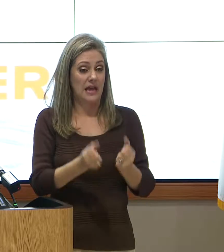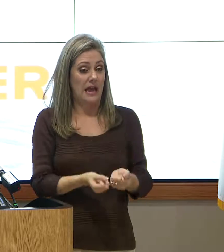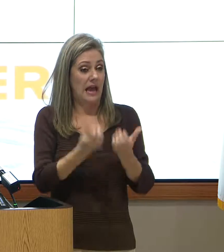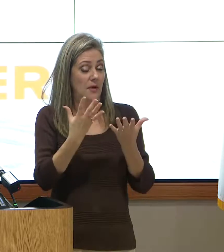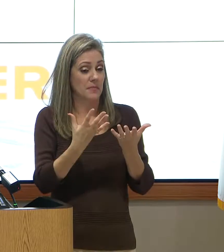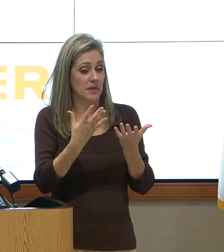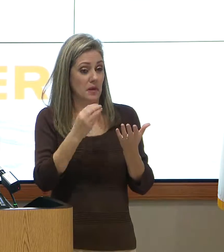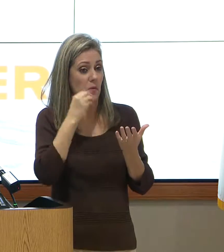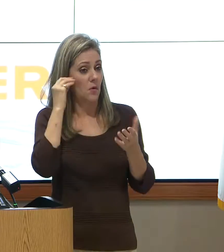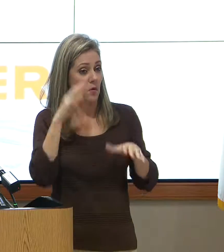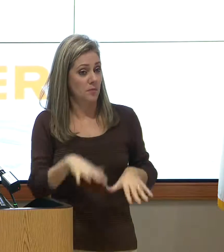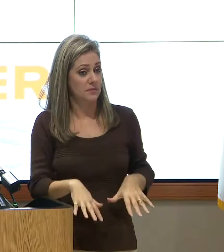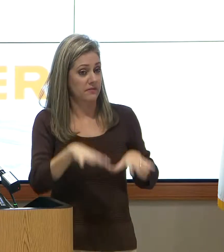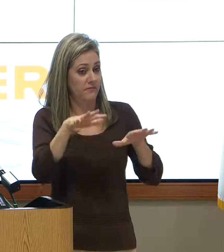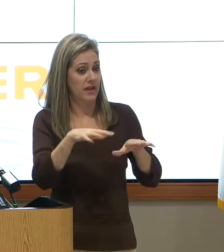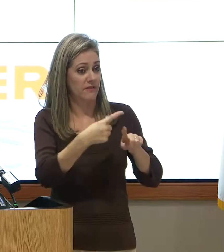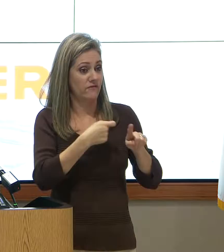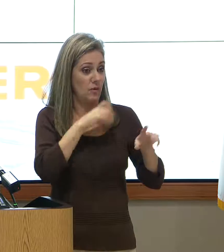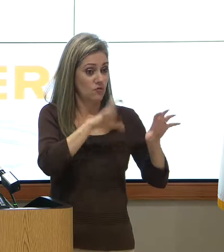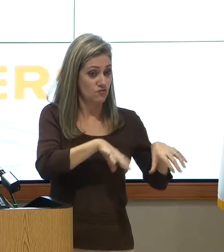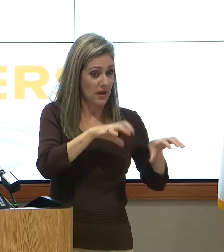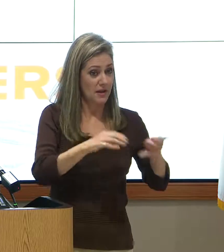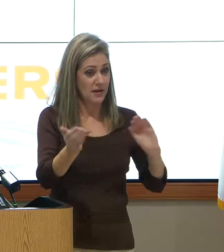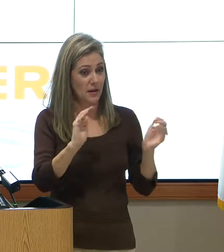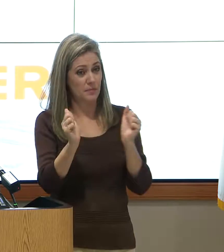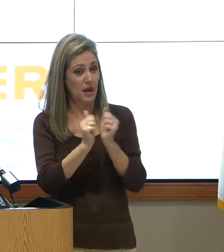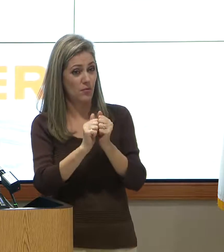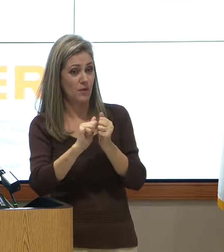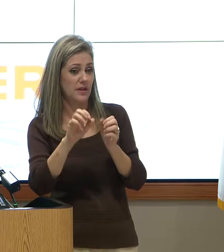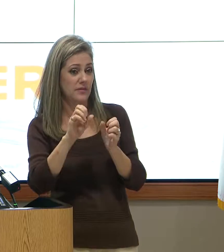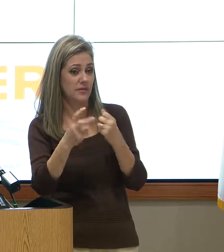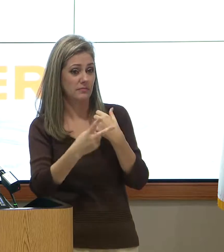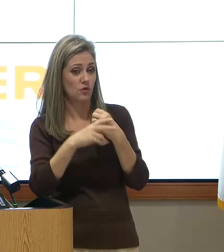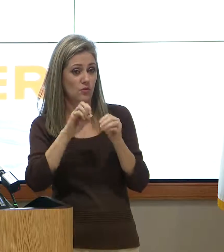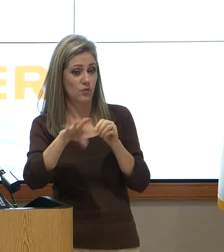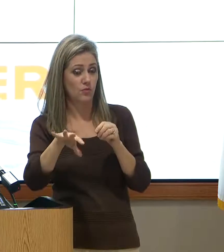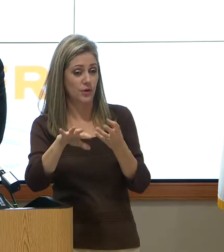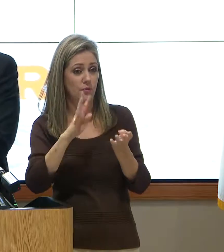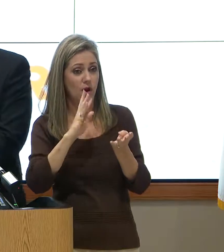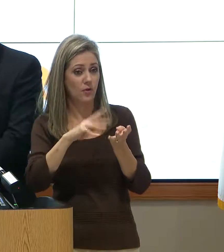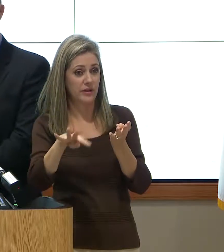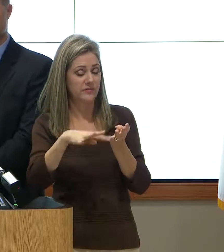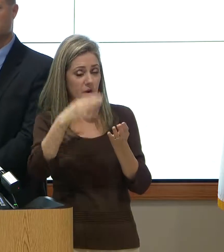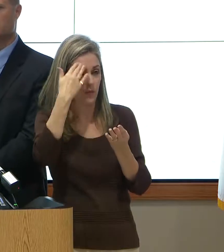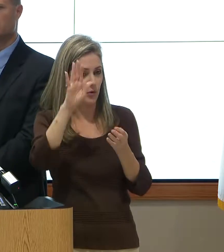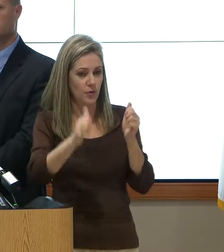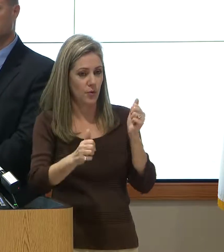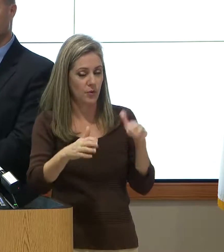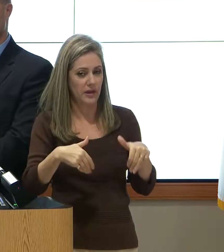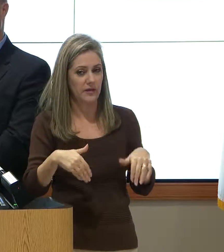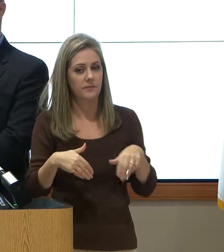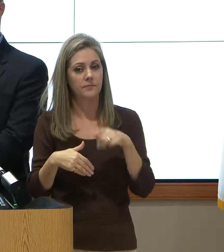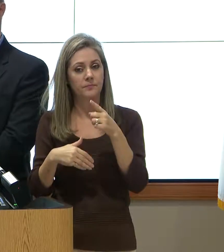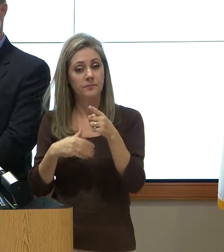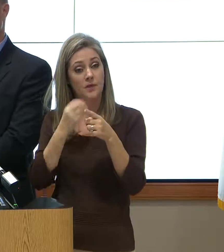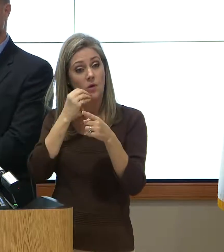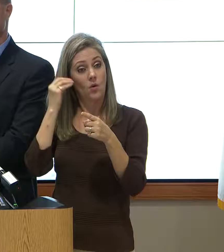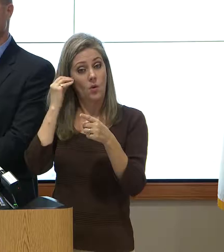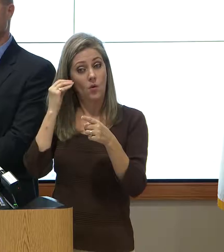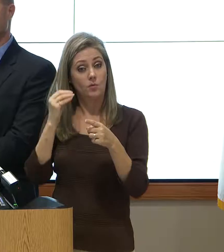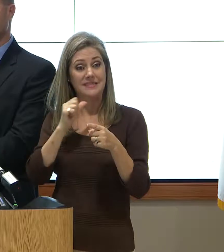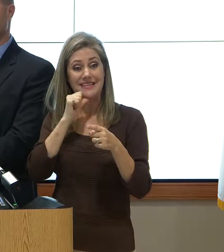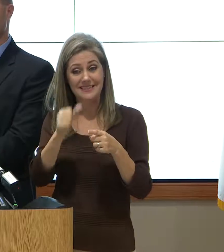local rainfall versus the Corps releases, and those are numbers we're still working on. For those homes, though, didn't flood during